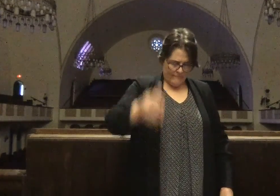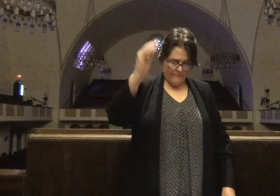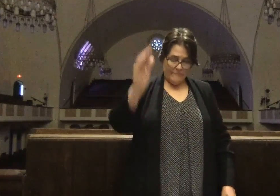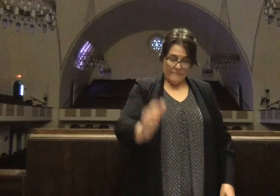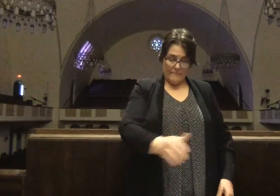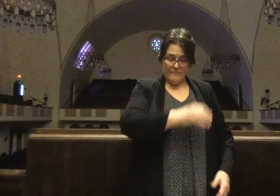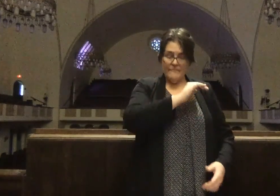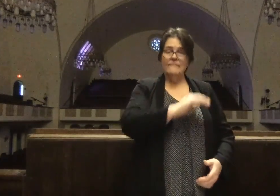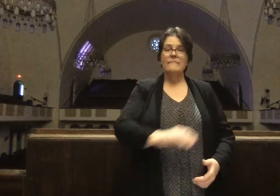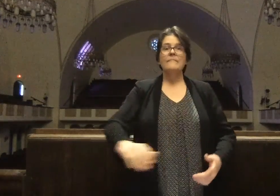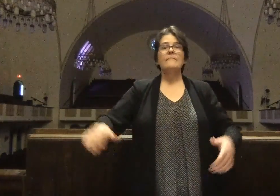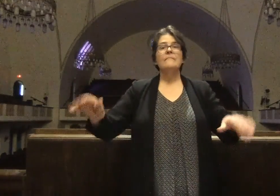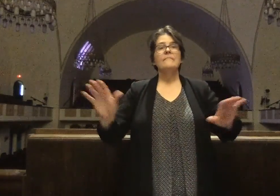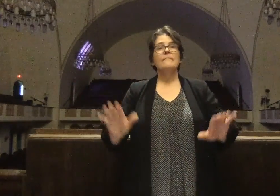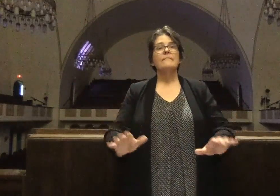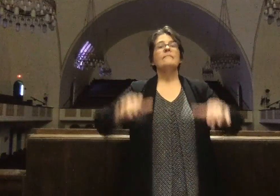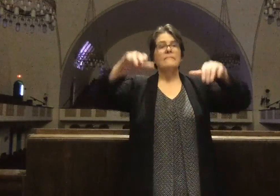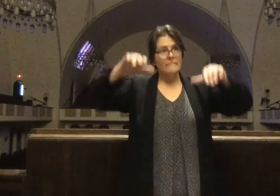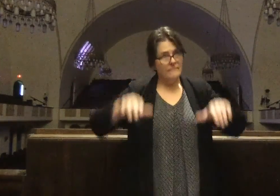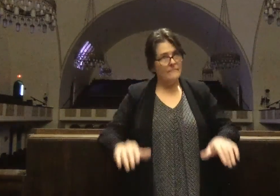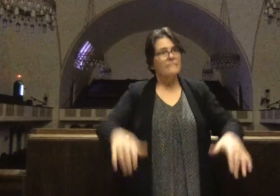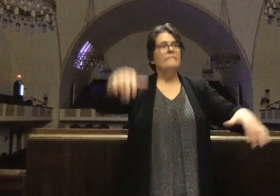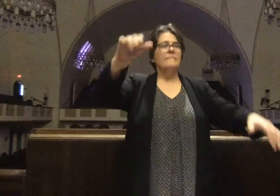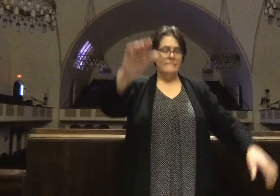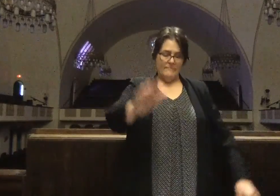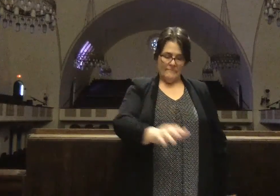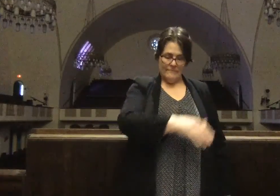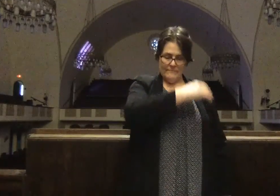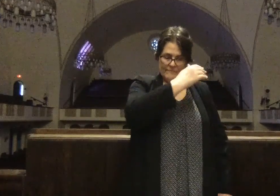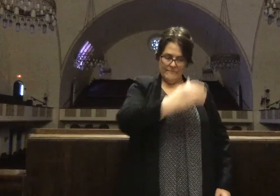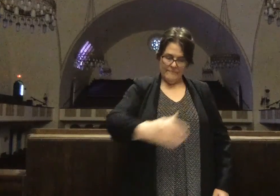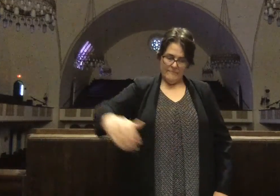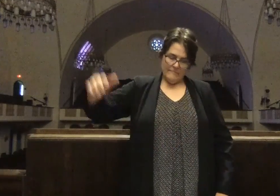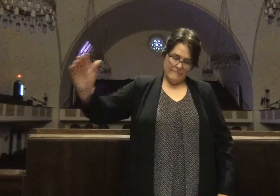a brother members